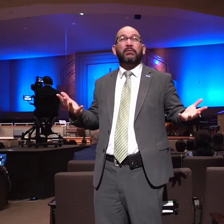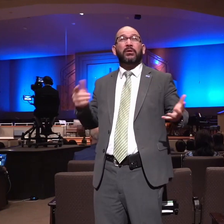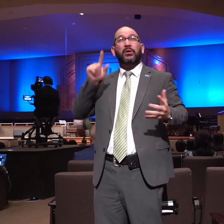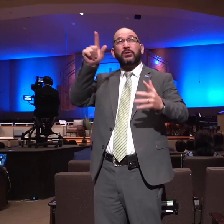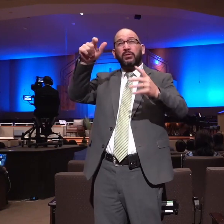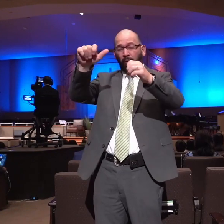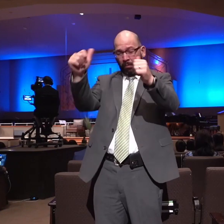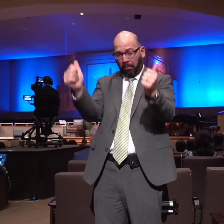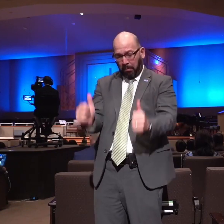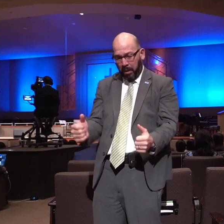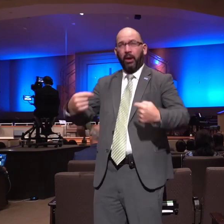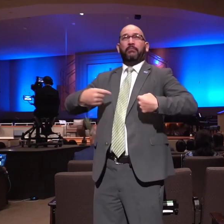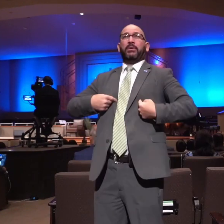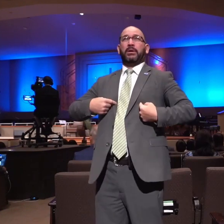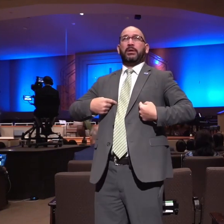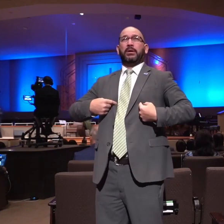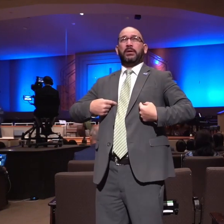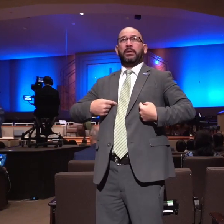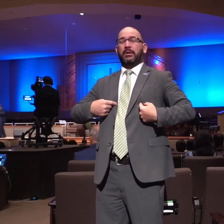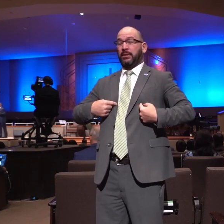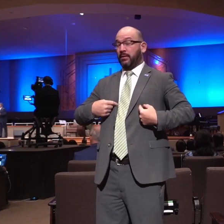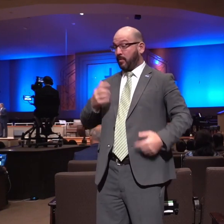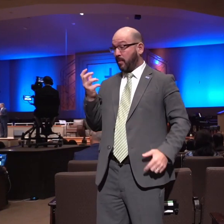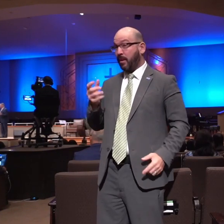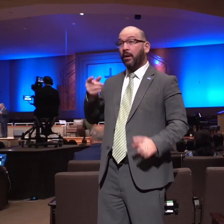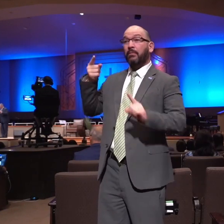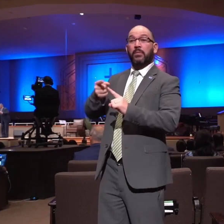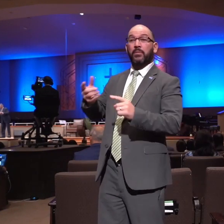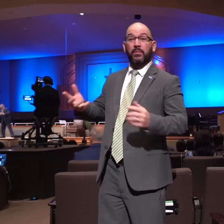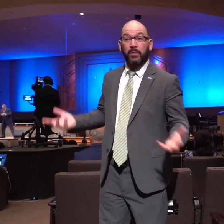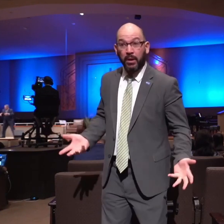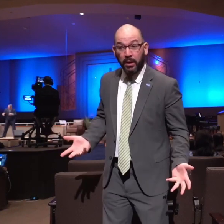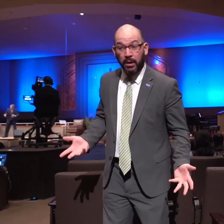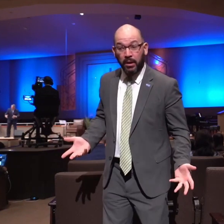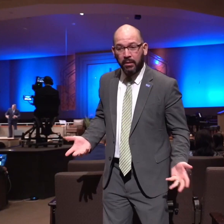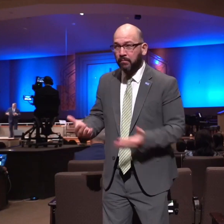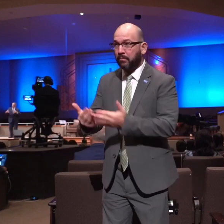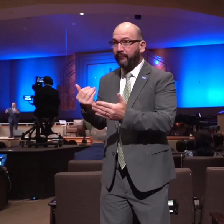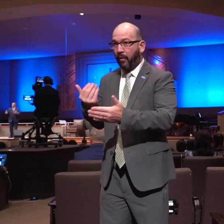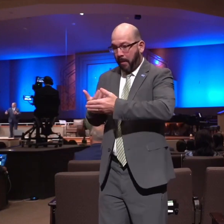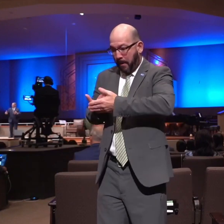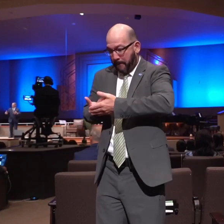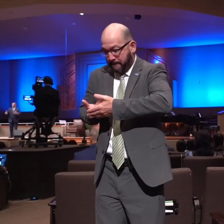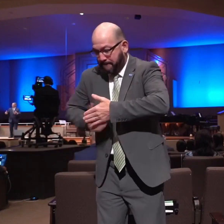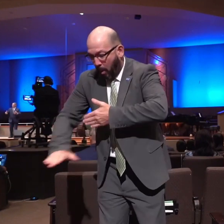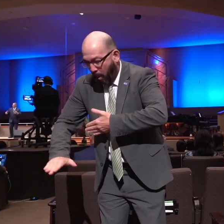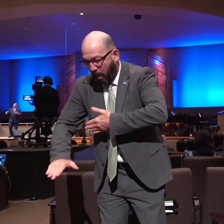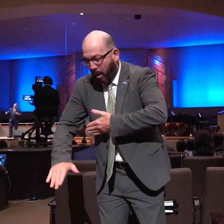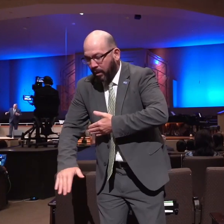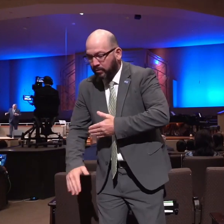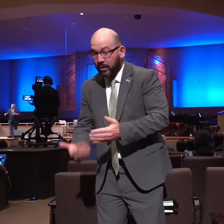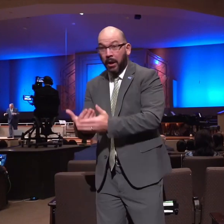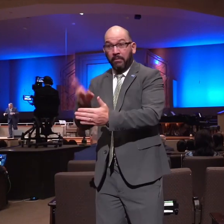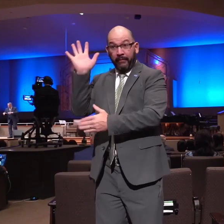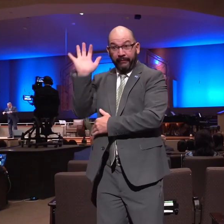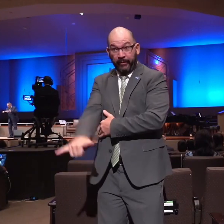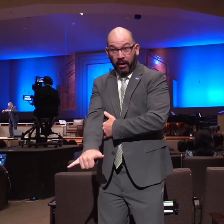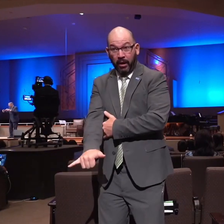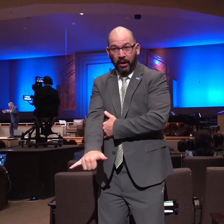none of them do you understand what the psalmist is saying there is before before we came out of the womb before we came even had a body a